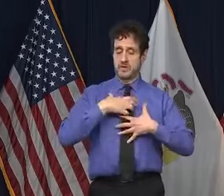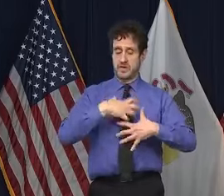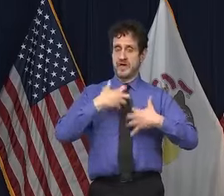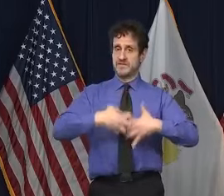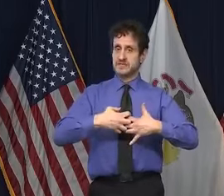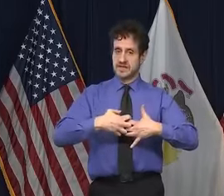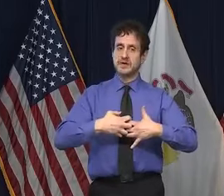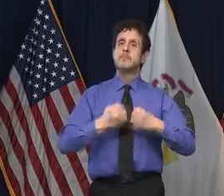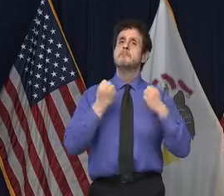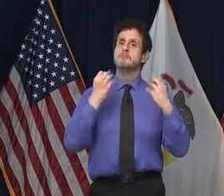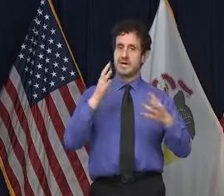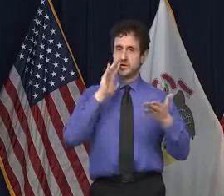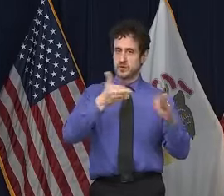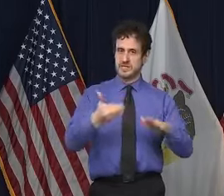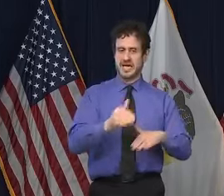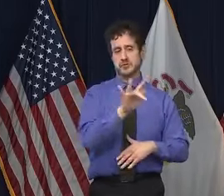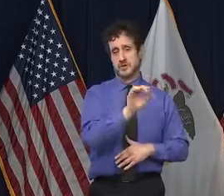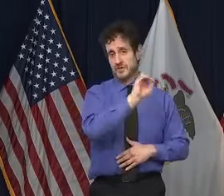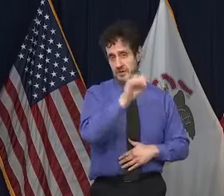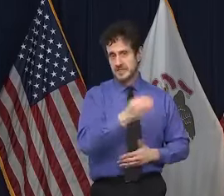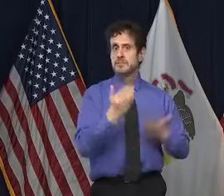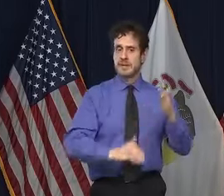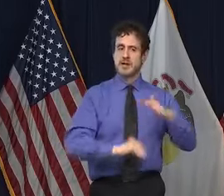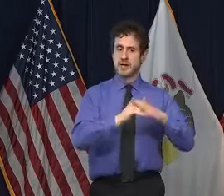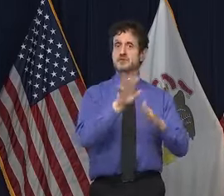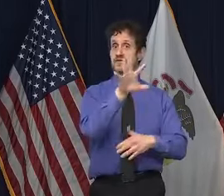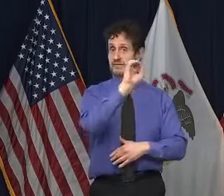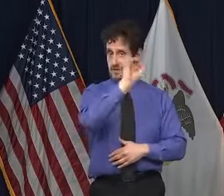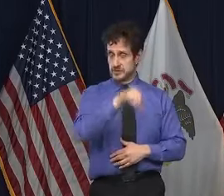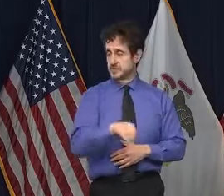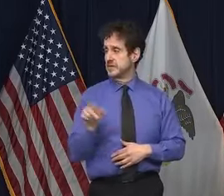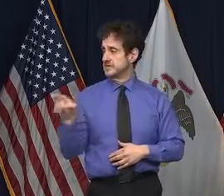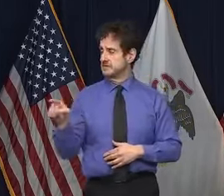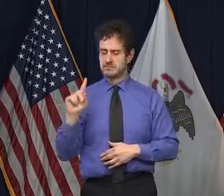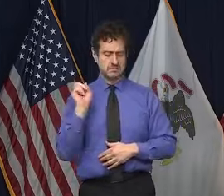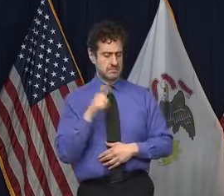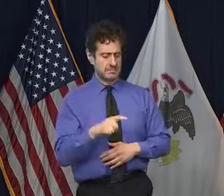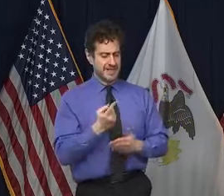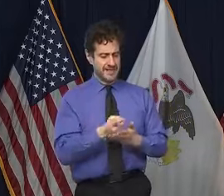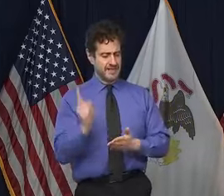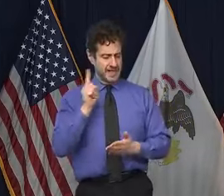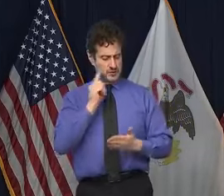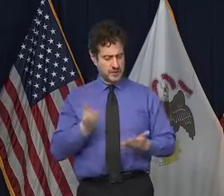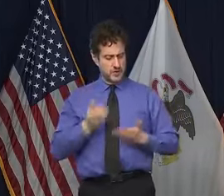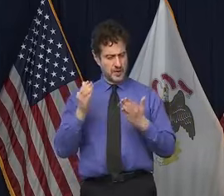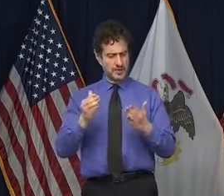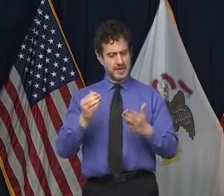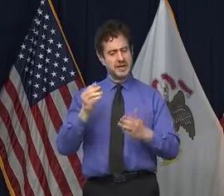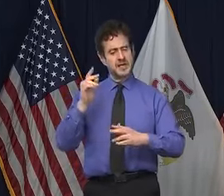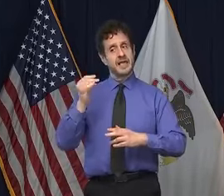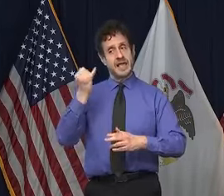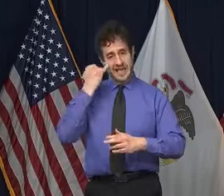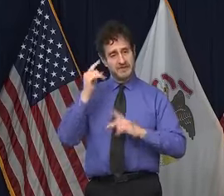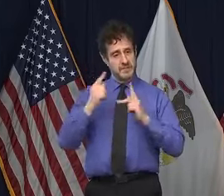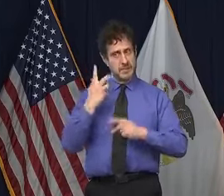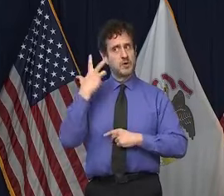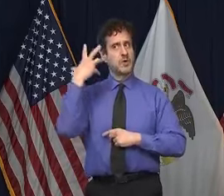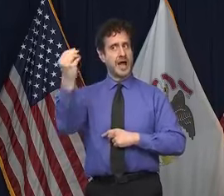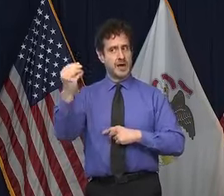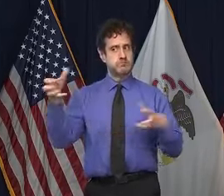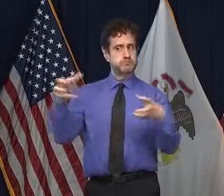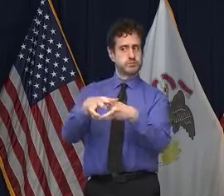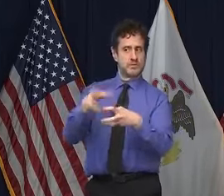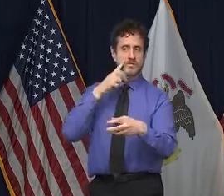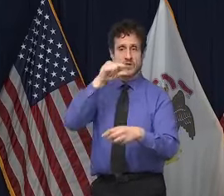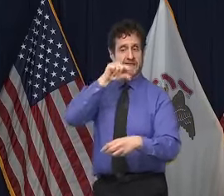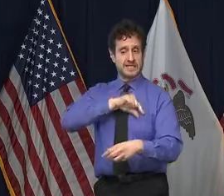Dan Petrella, the Tribune. I'm in my mask here. Go ahead. Last week, you recommended that people get tested if they gathered outside of their household over